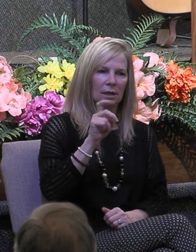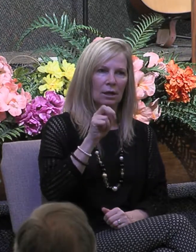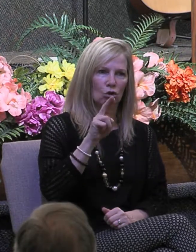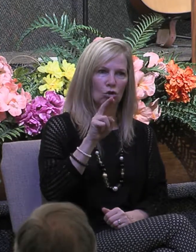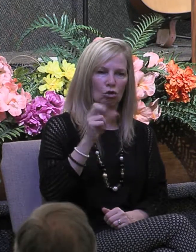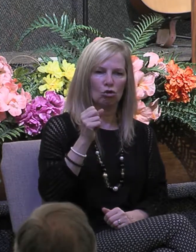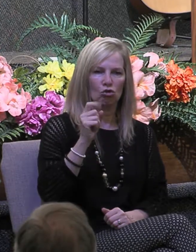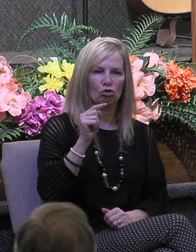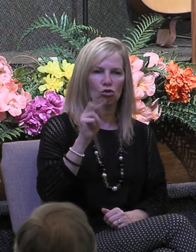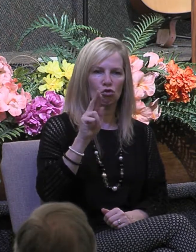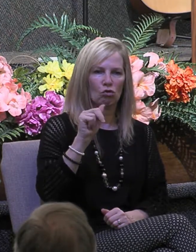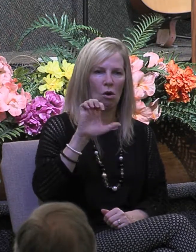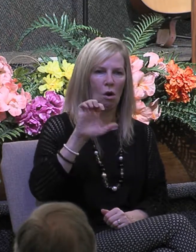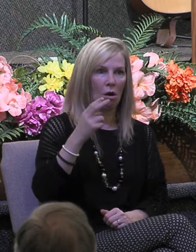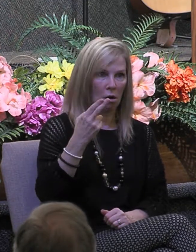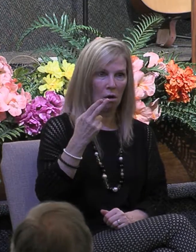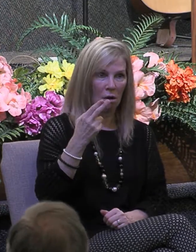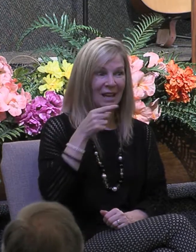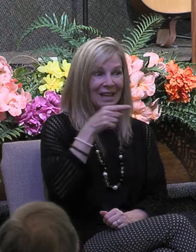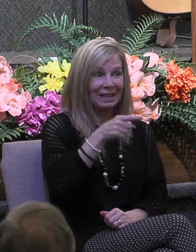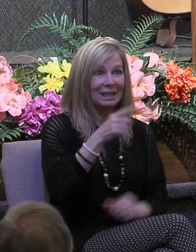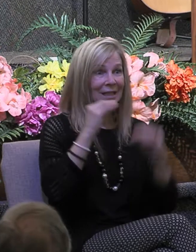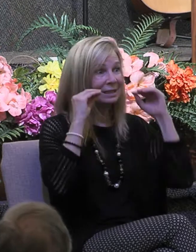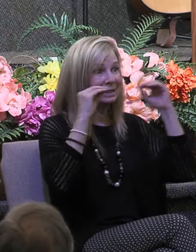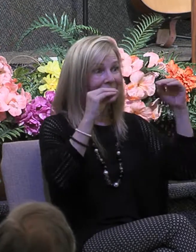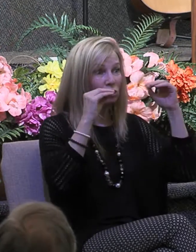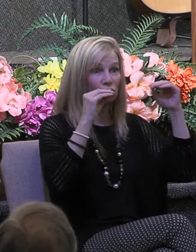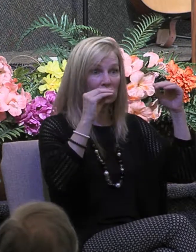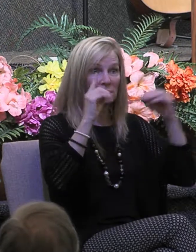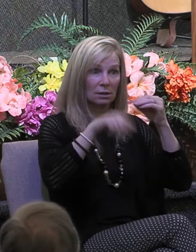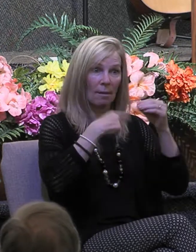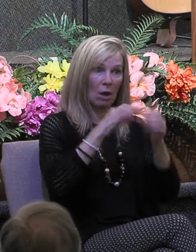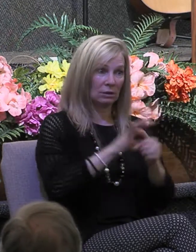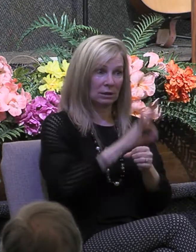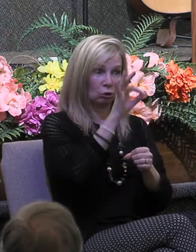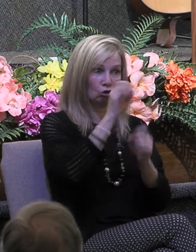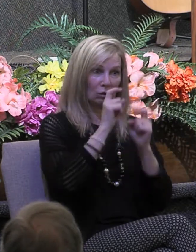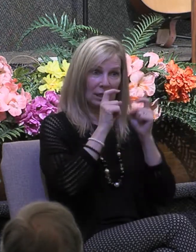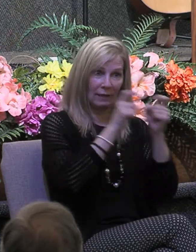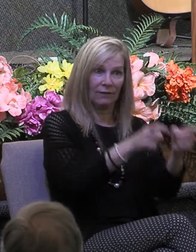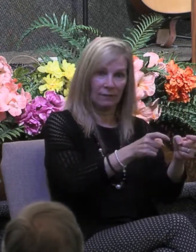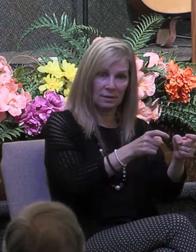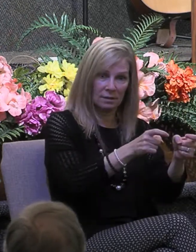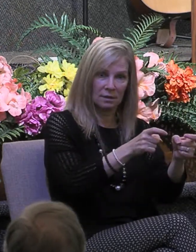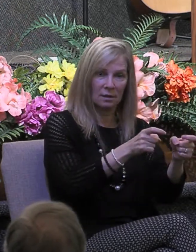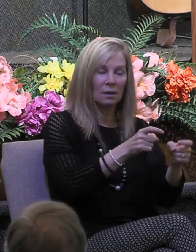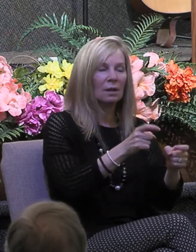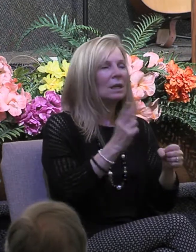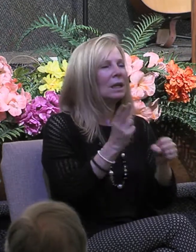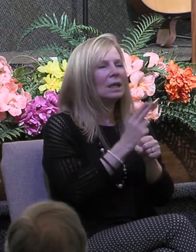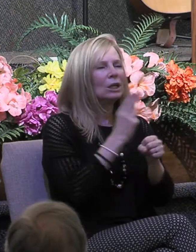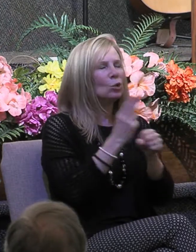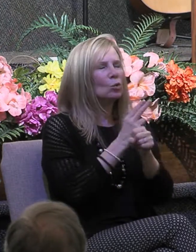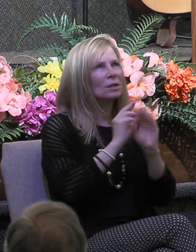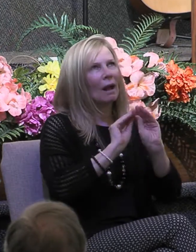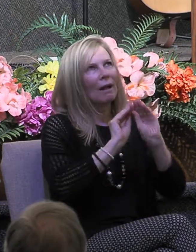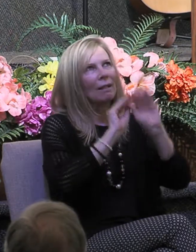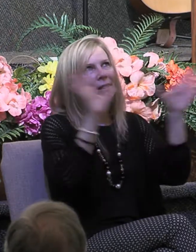teaches on the subject of spiritual gifts he says he uses a very vivid illustration to get his point across